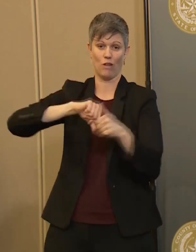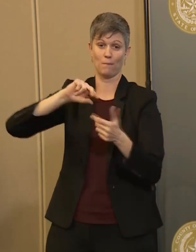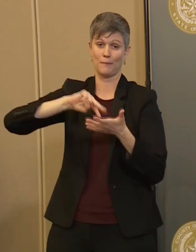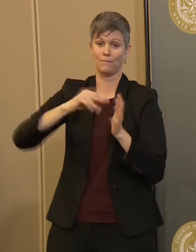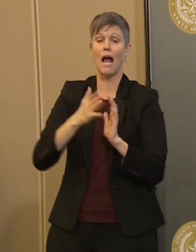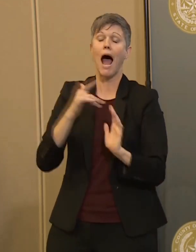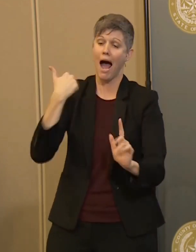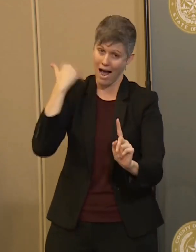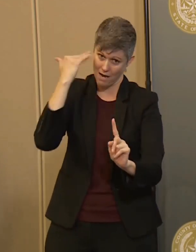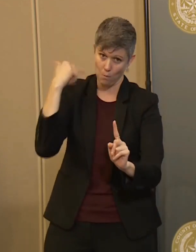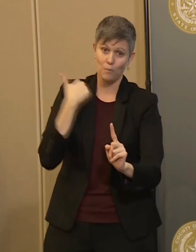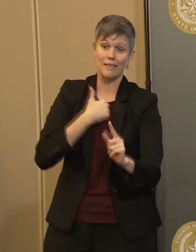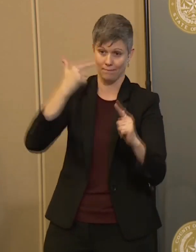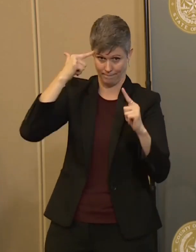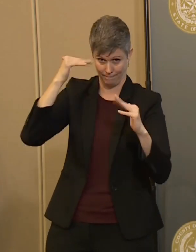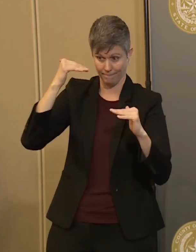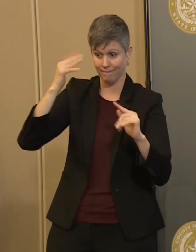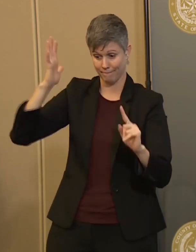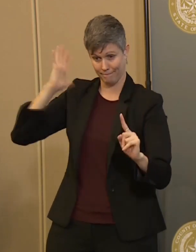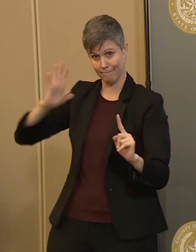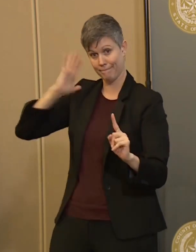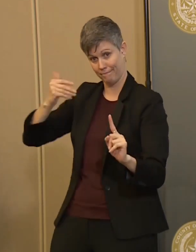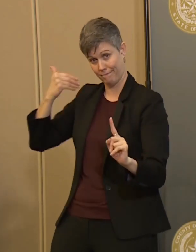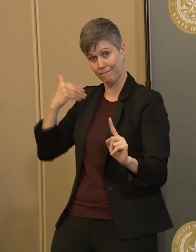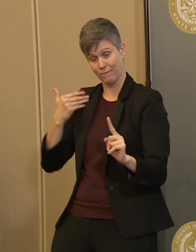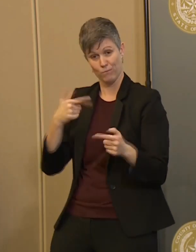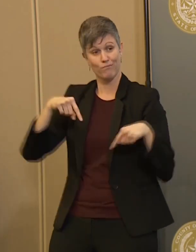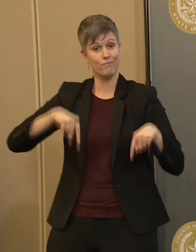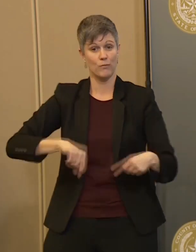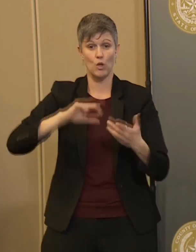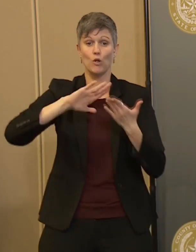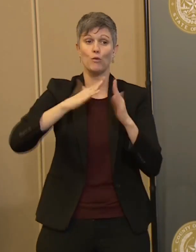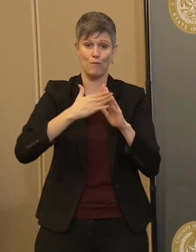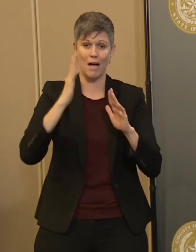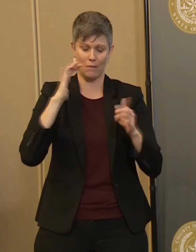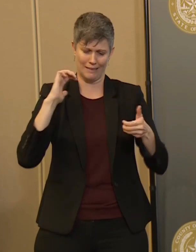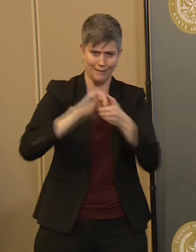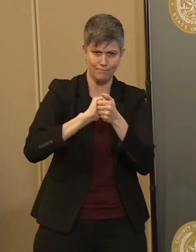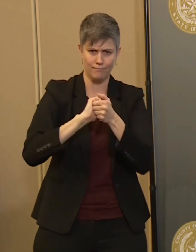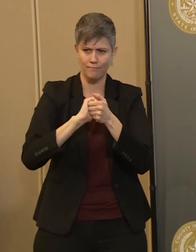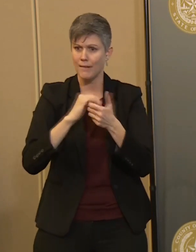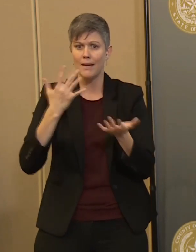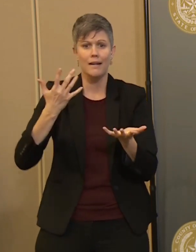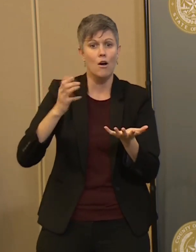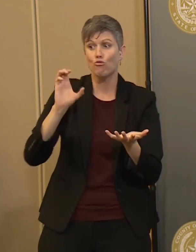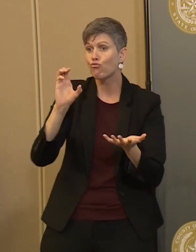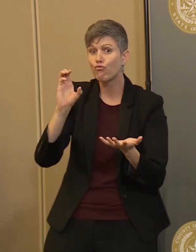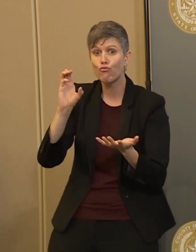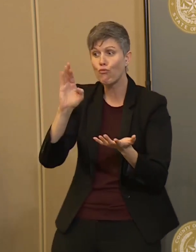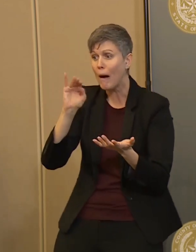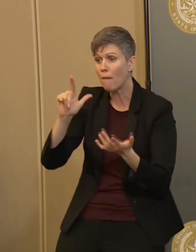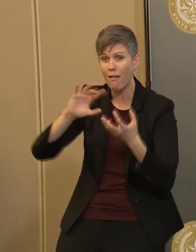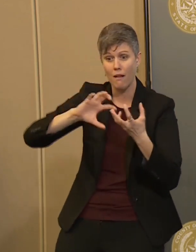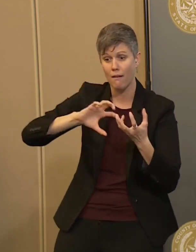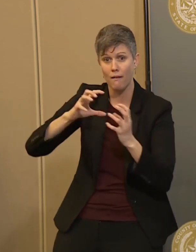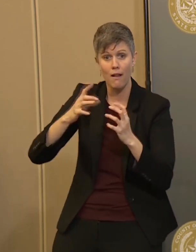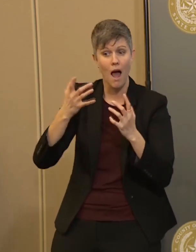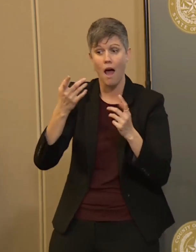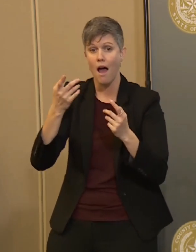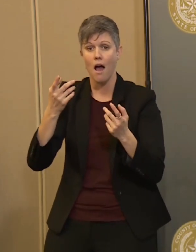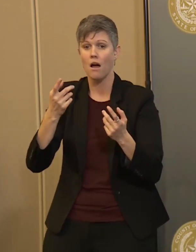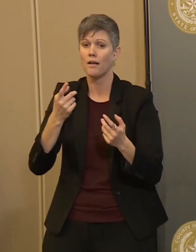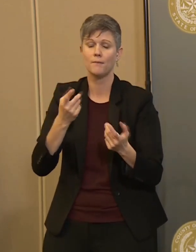as we've seen in the past, that this community comes together and that any kind of criminal enforcement is really not needed.